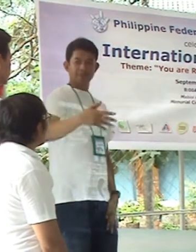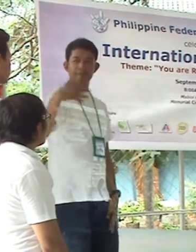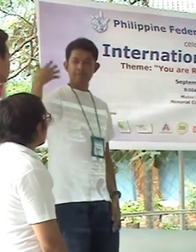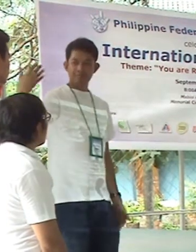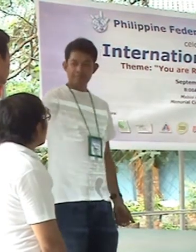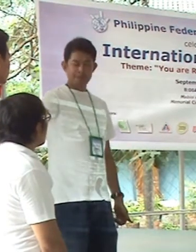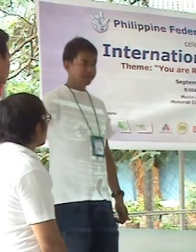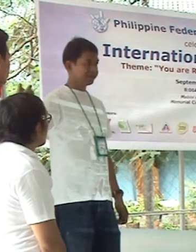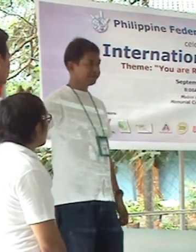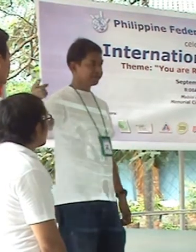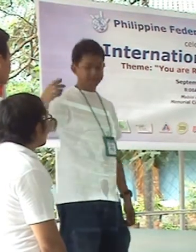an advisor.